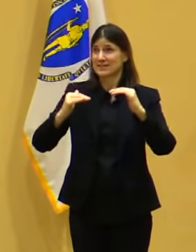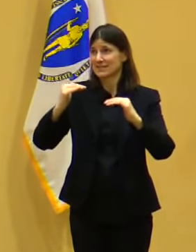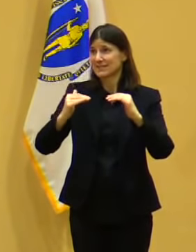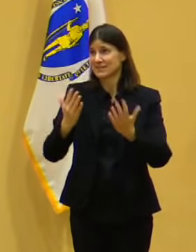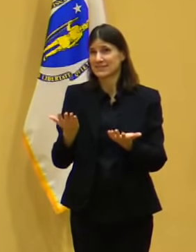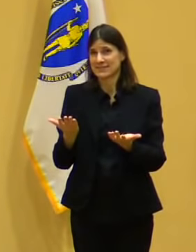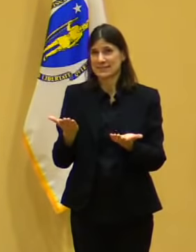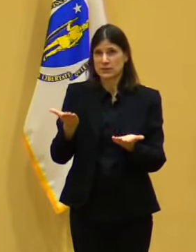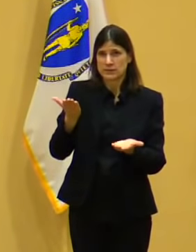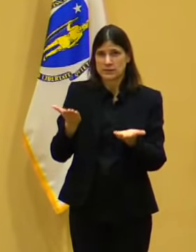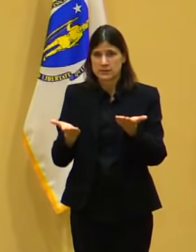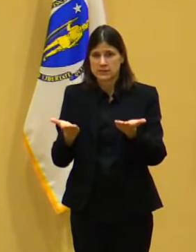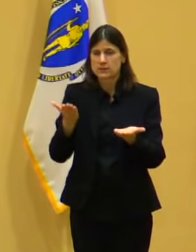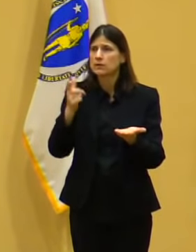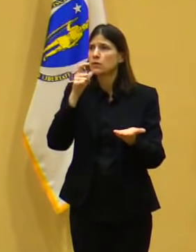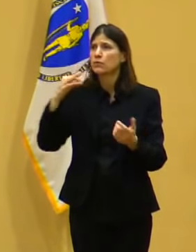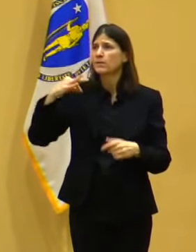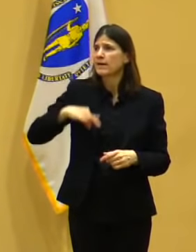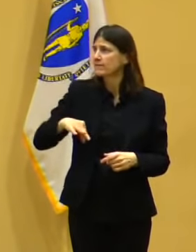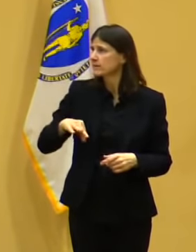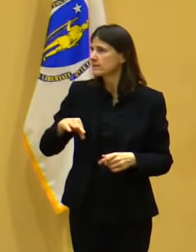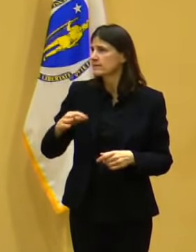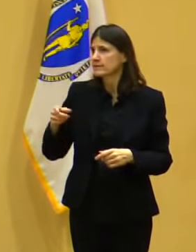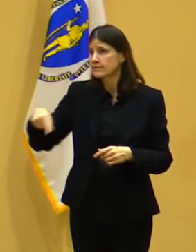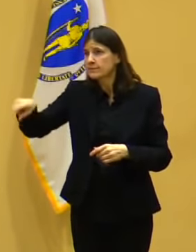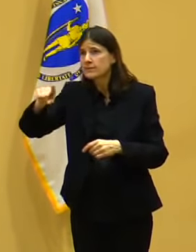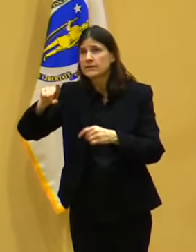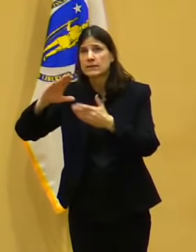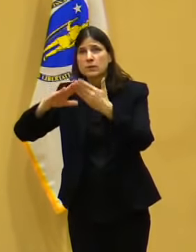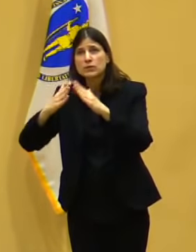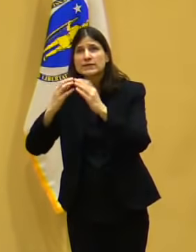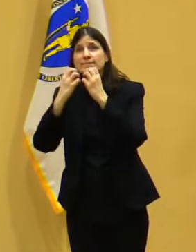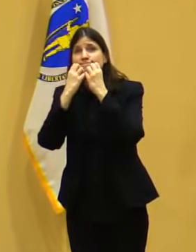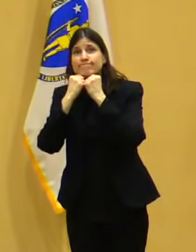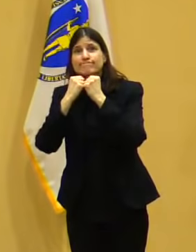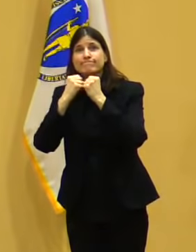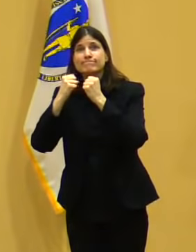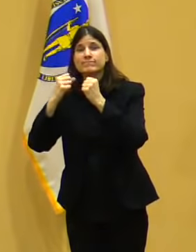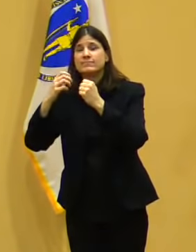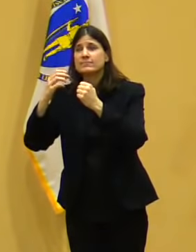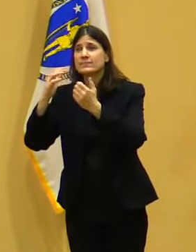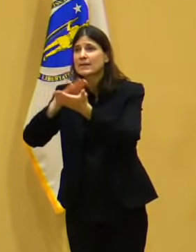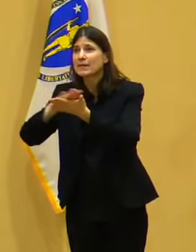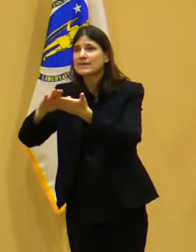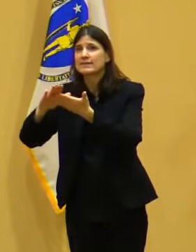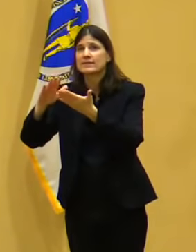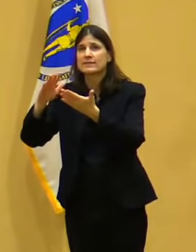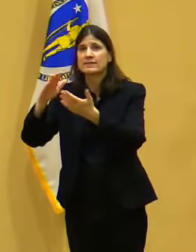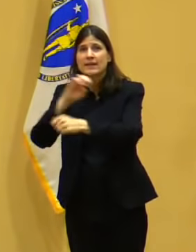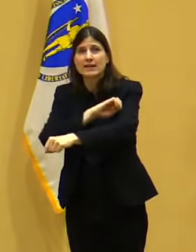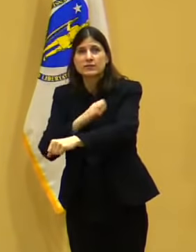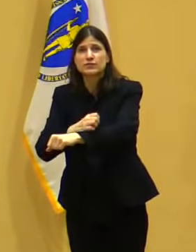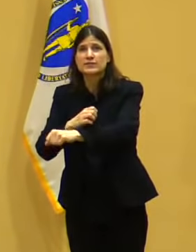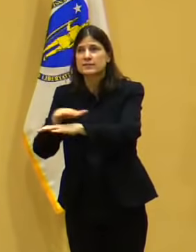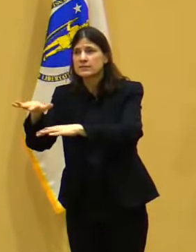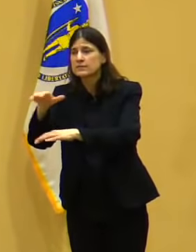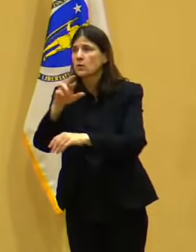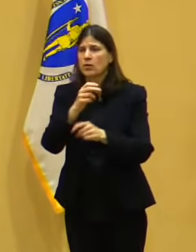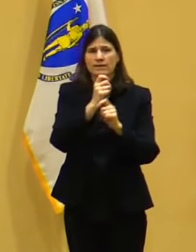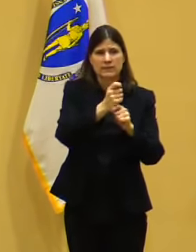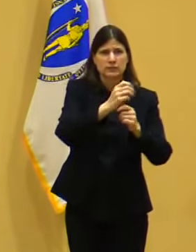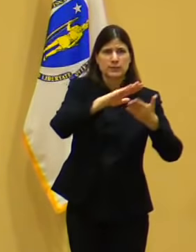respect to offshore wind and fishing, you have to figure out some way to create balance there. The issue associated with all of these issues